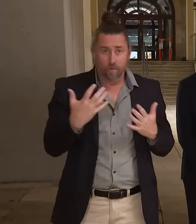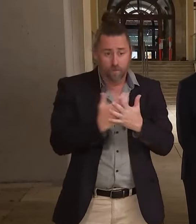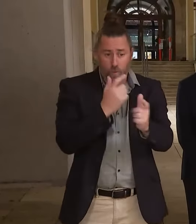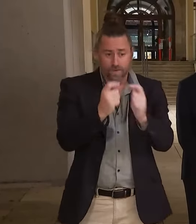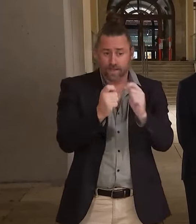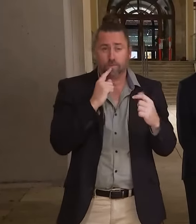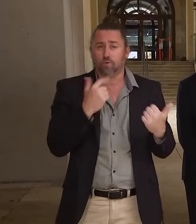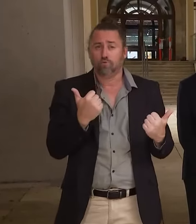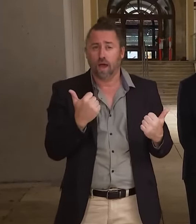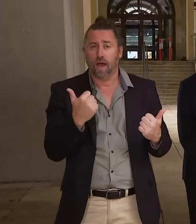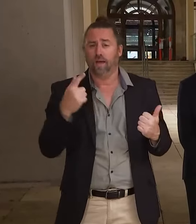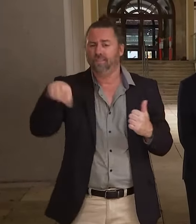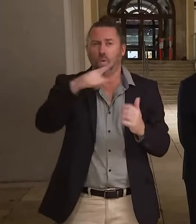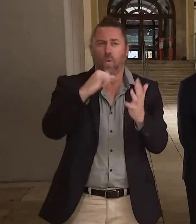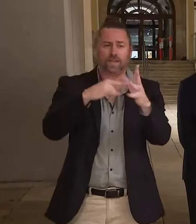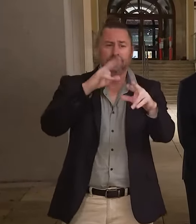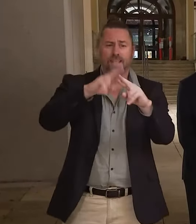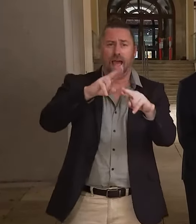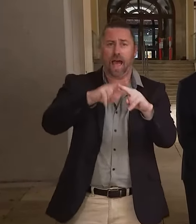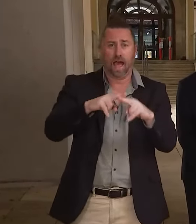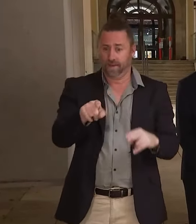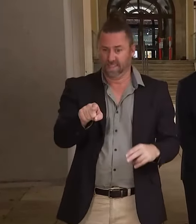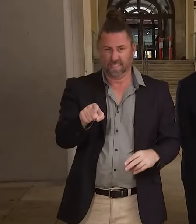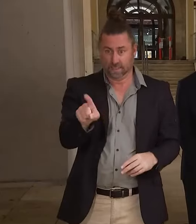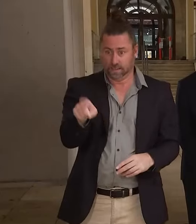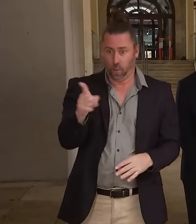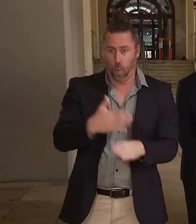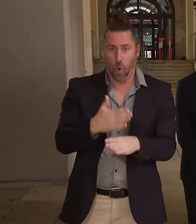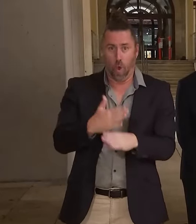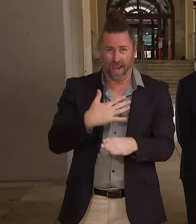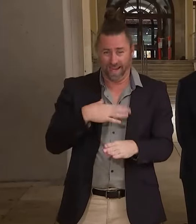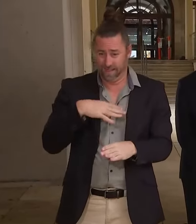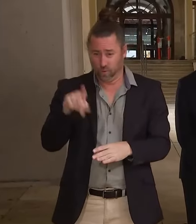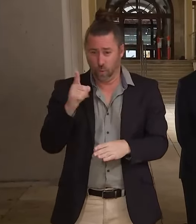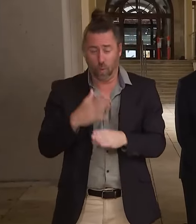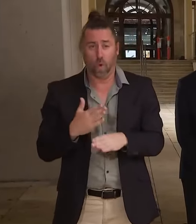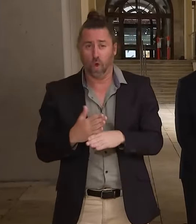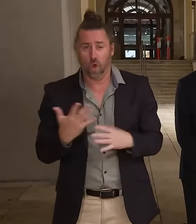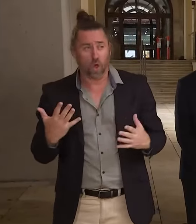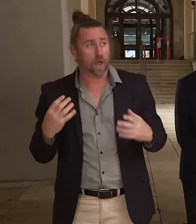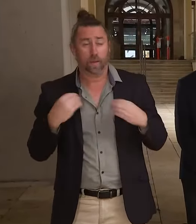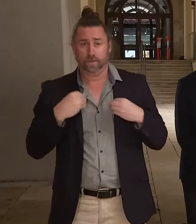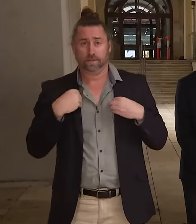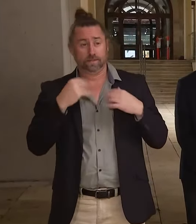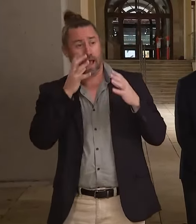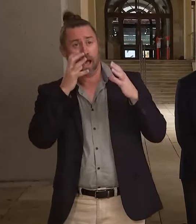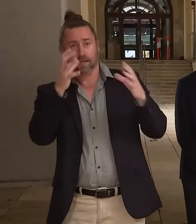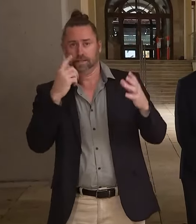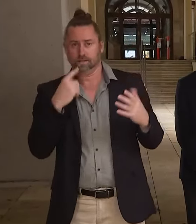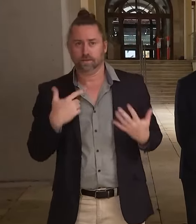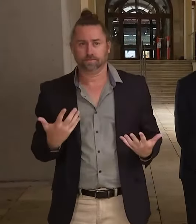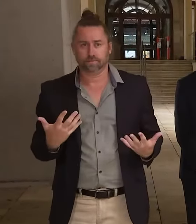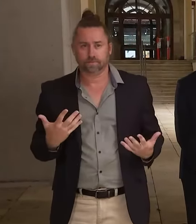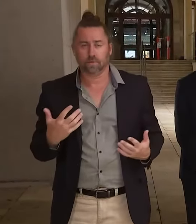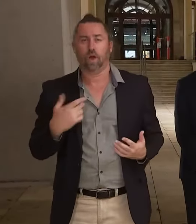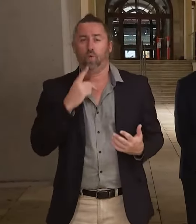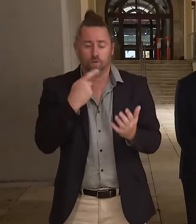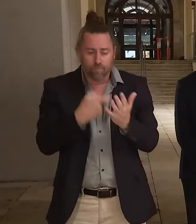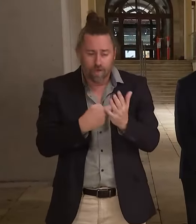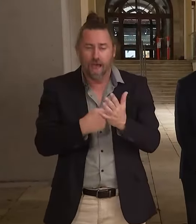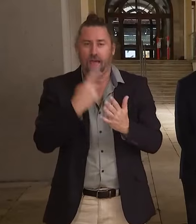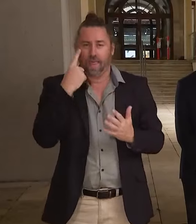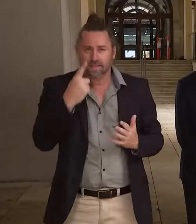for those staff who have to go back to work. We would, I'll be absolutely clear. Our preference is more frequent